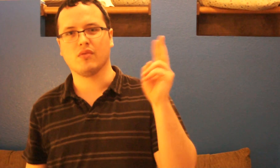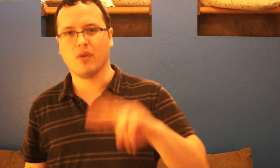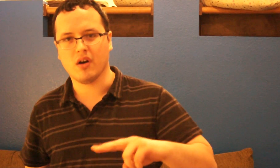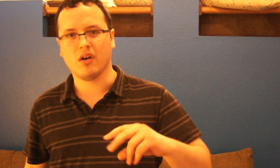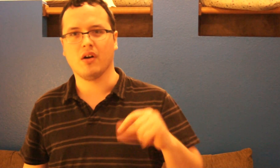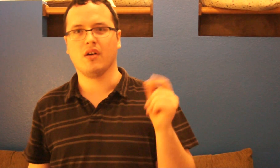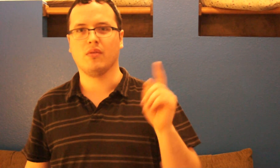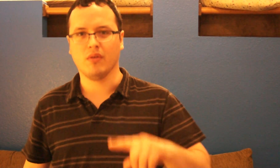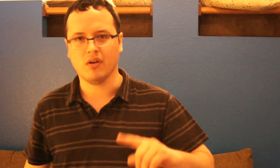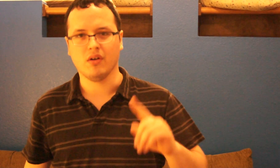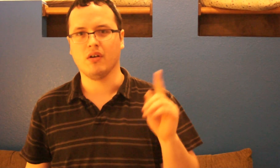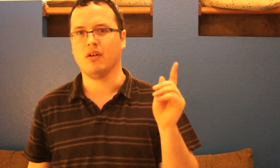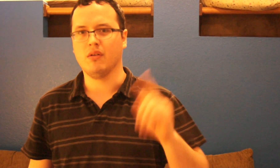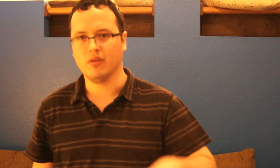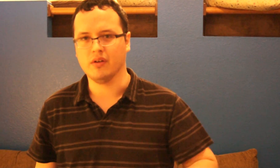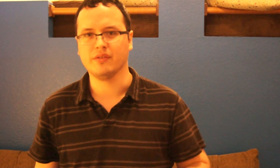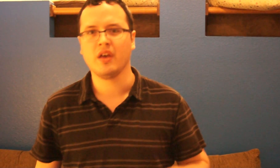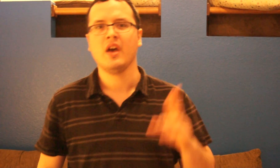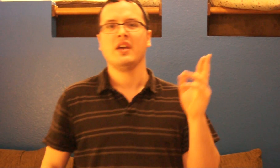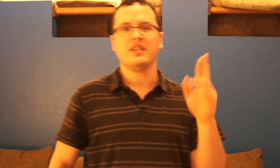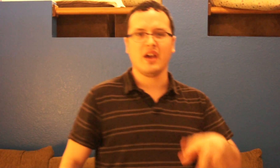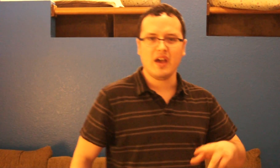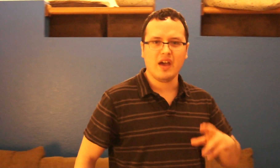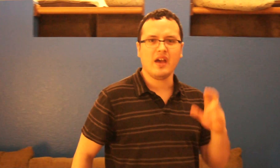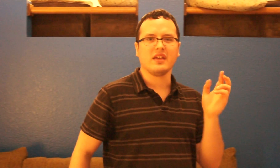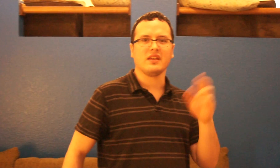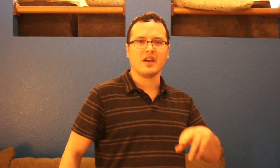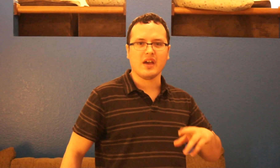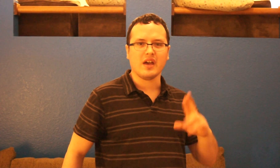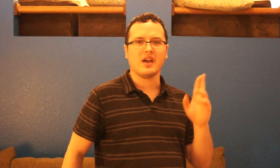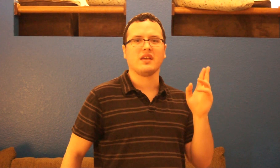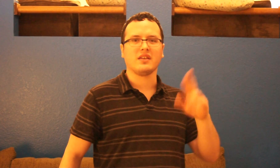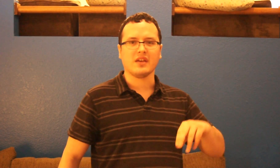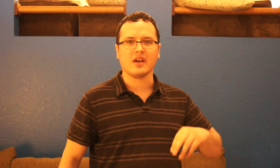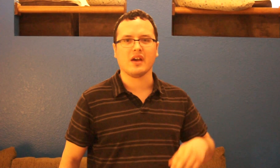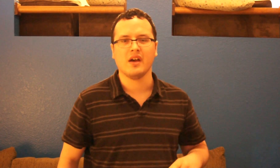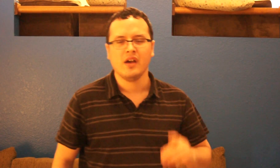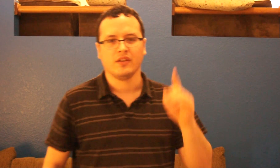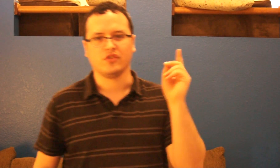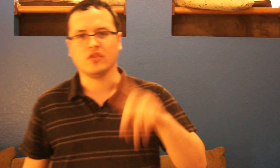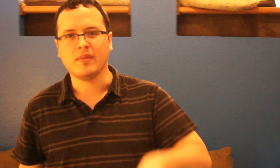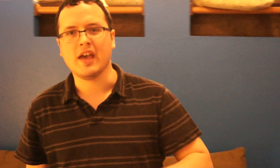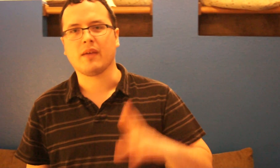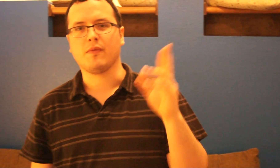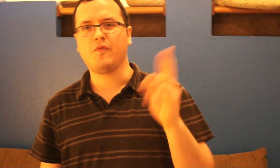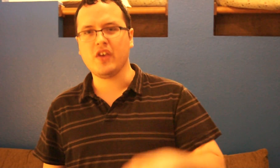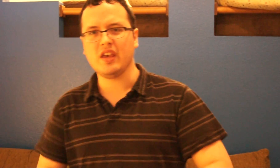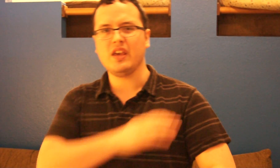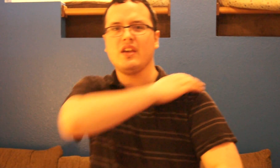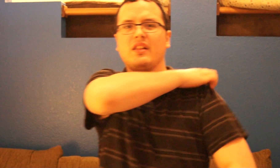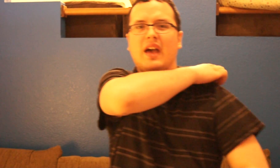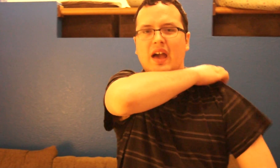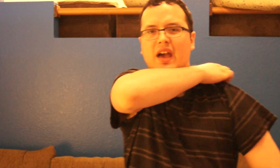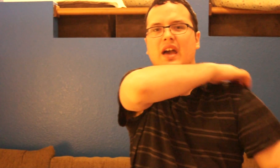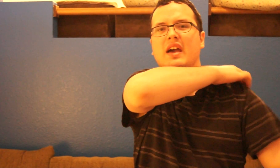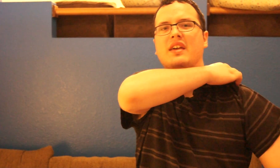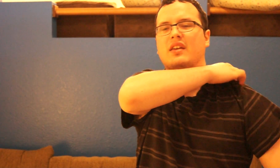yeah yeah yeah cuz you make me feel like